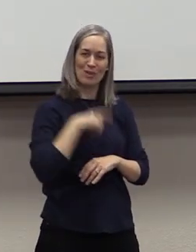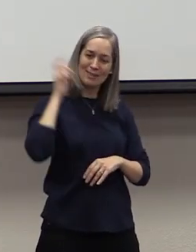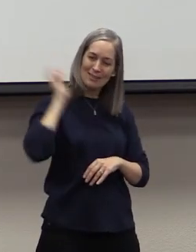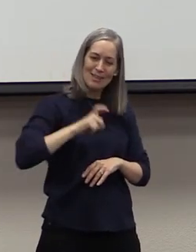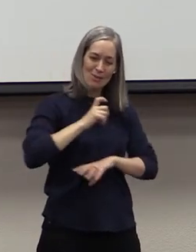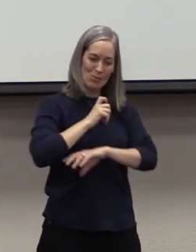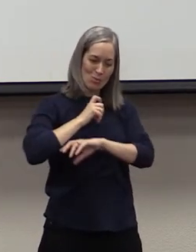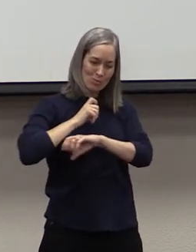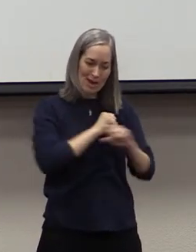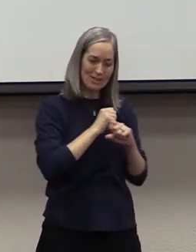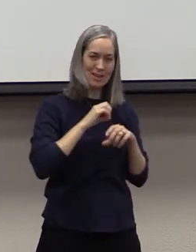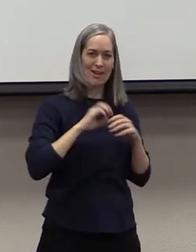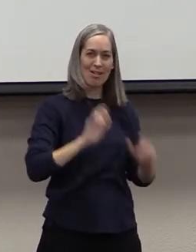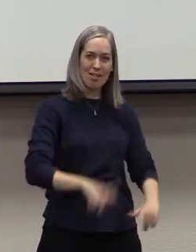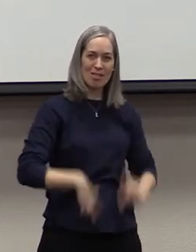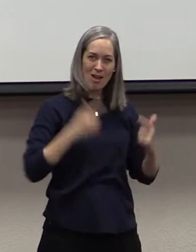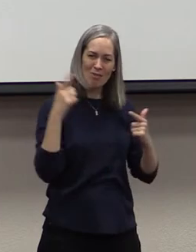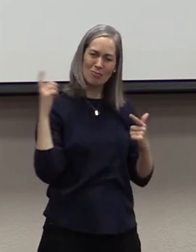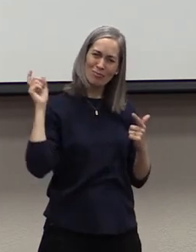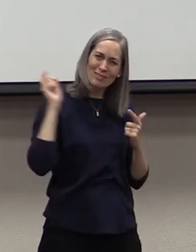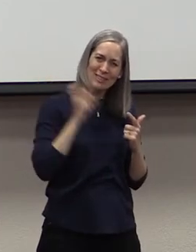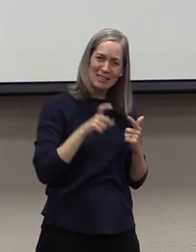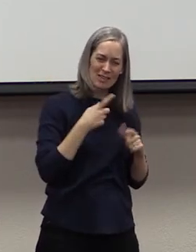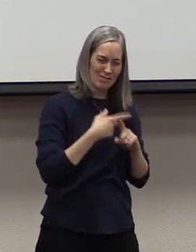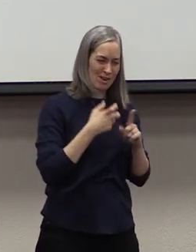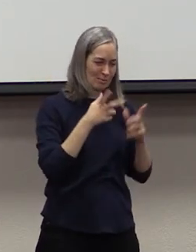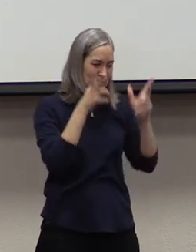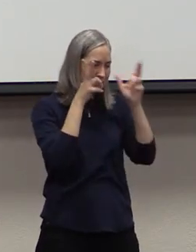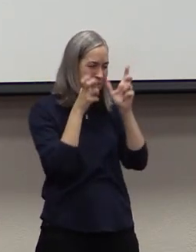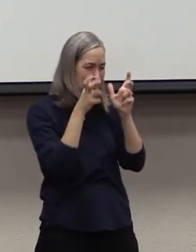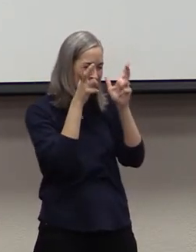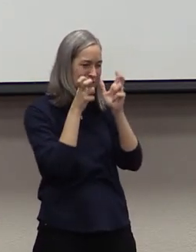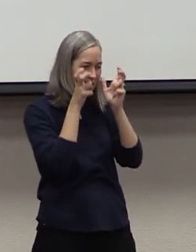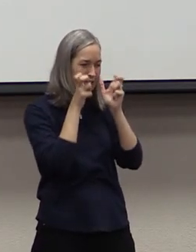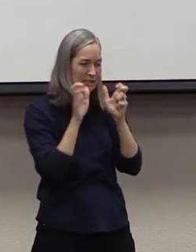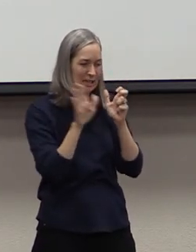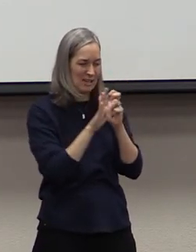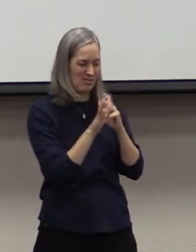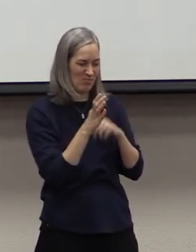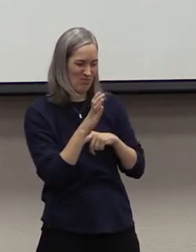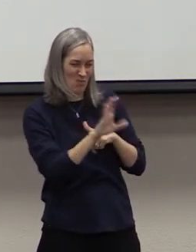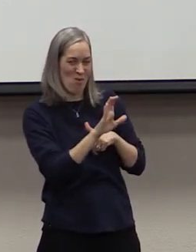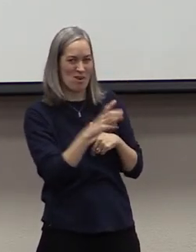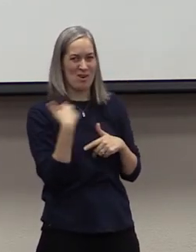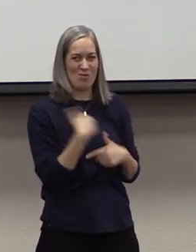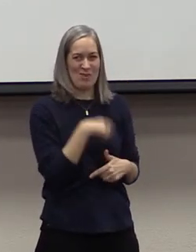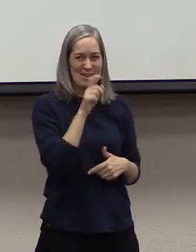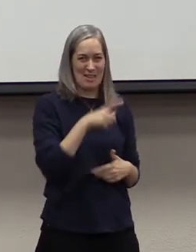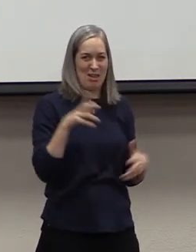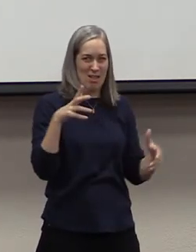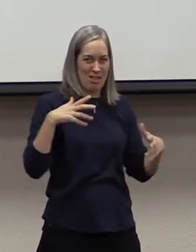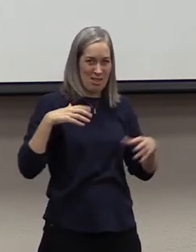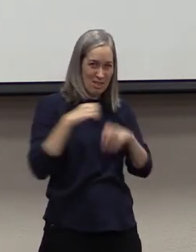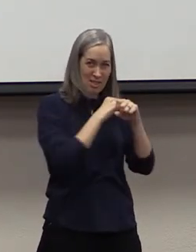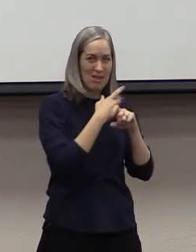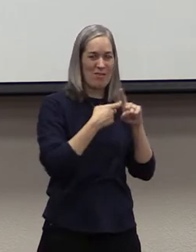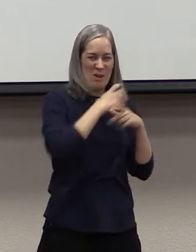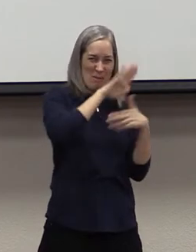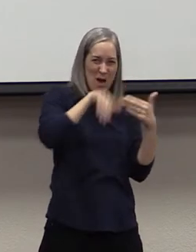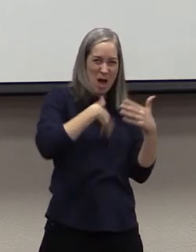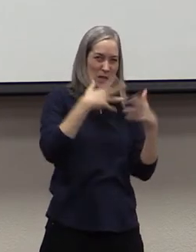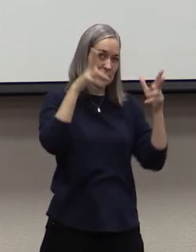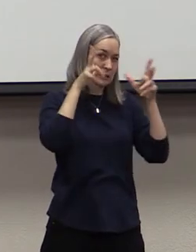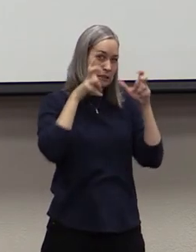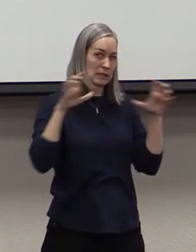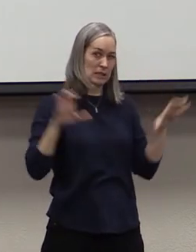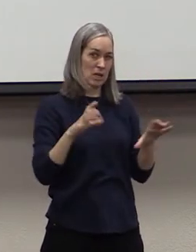life. We need to be protected from Satan and his forces. We need to be protected from all that he does